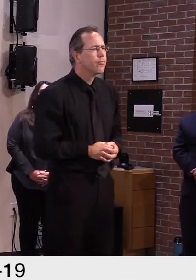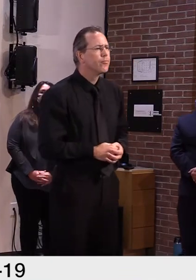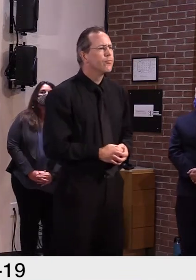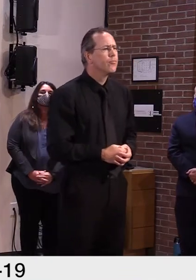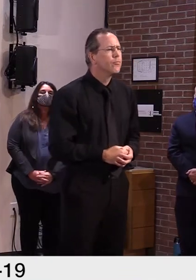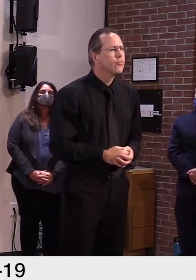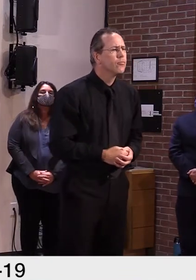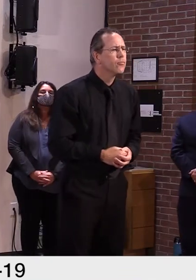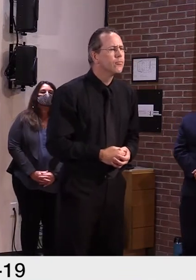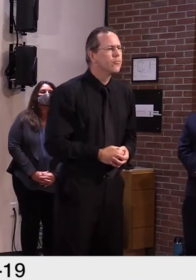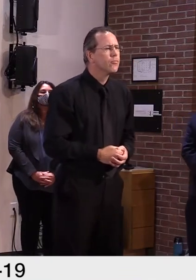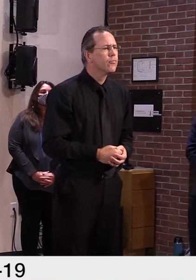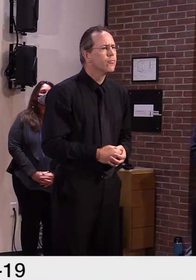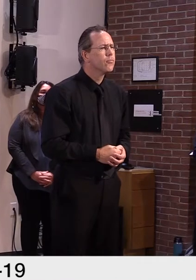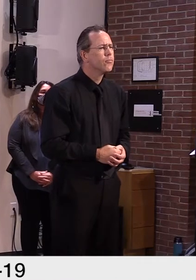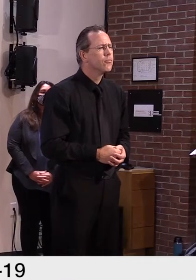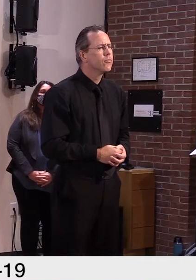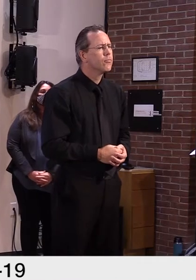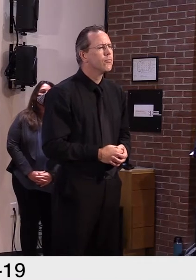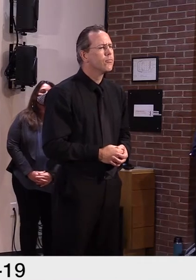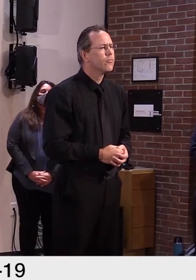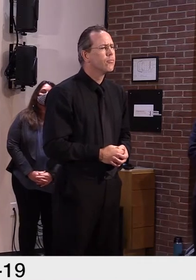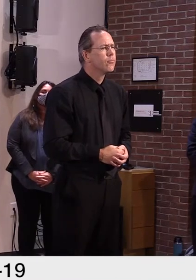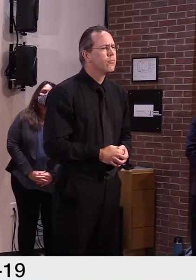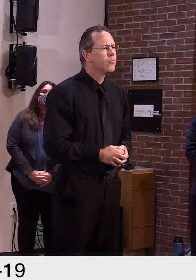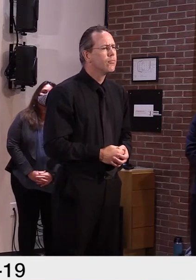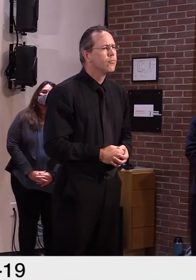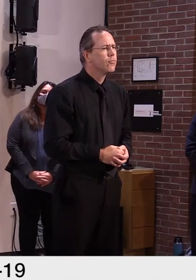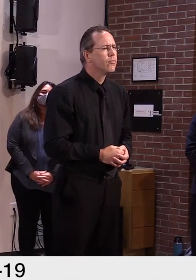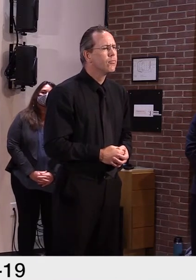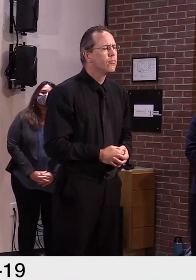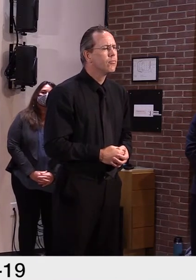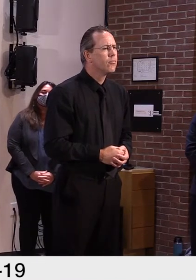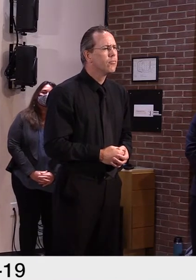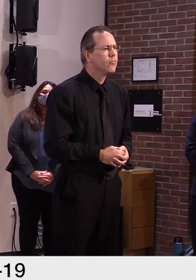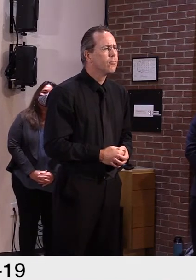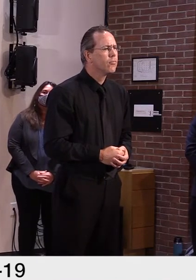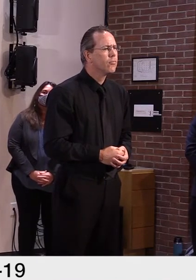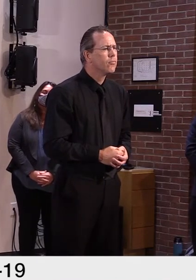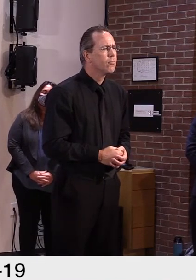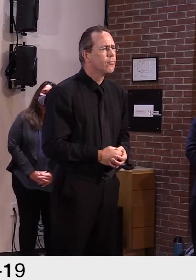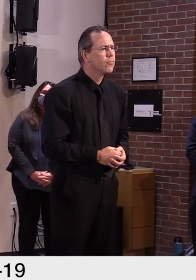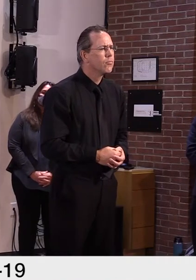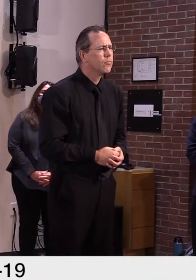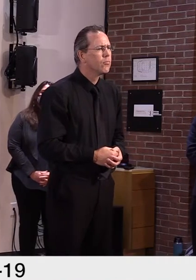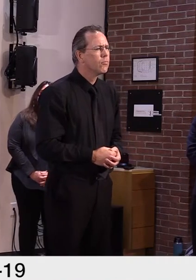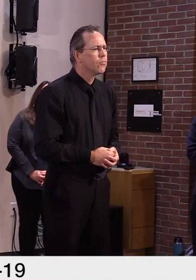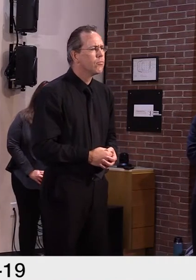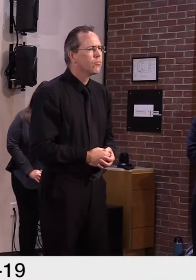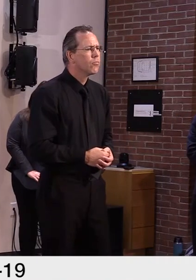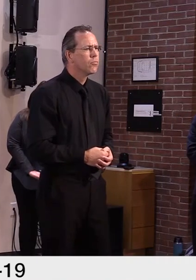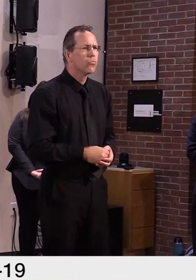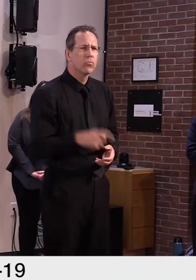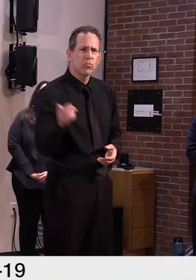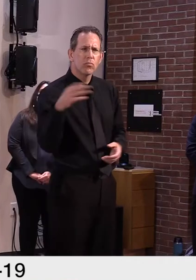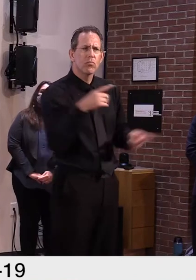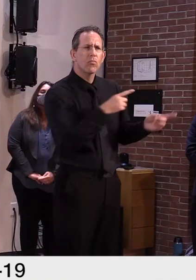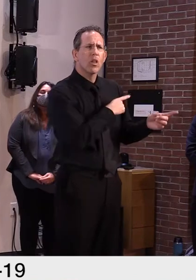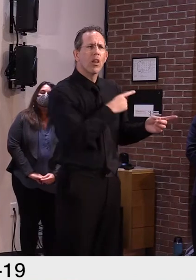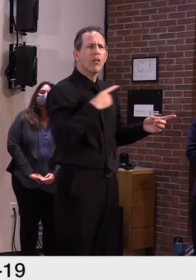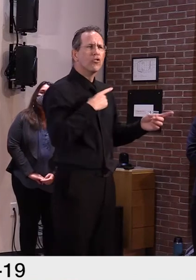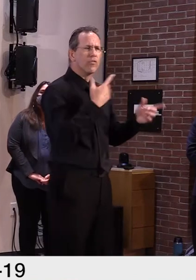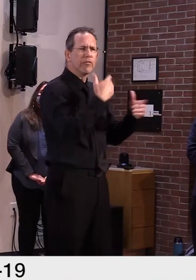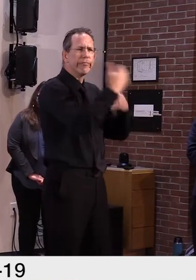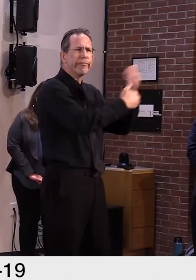Do you have any issues with what you've seen so far? Yeah. I mean, I have seen both the Senate version, the House version. I know that